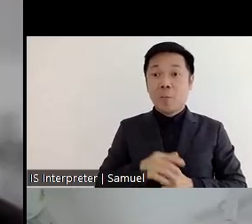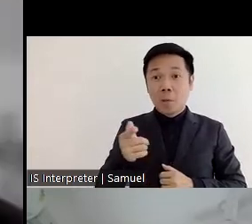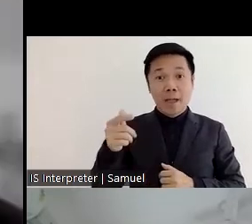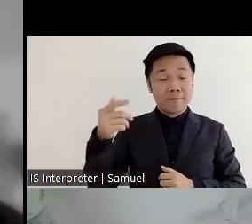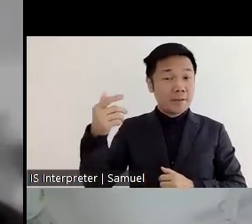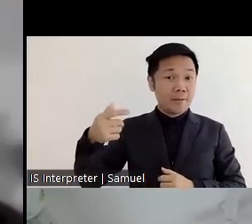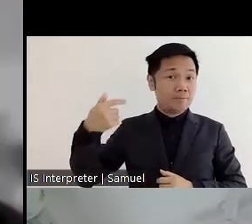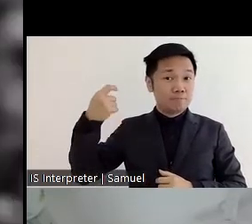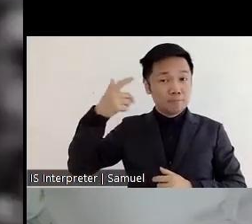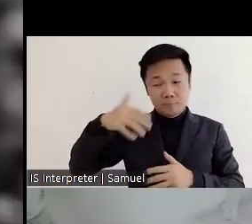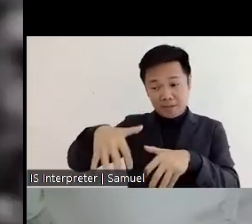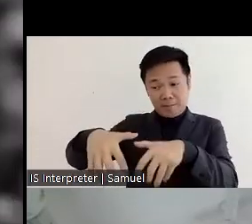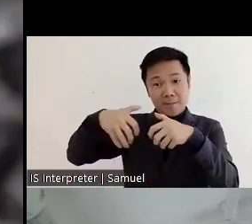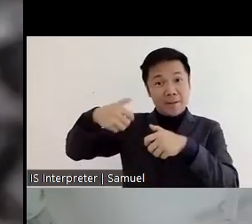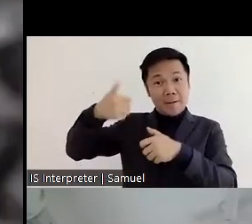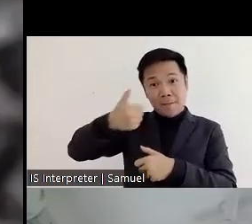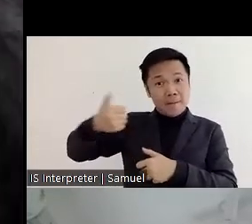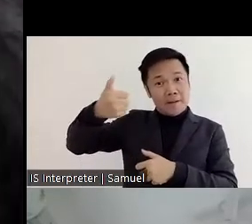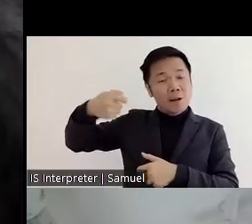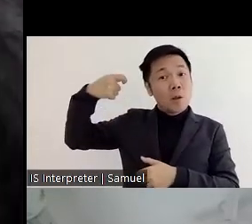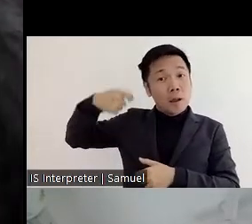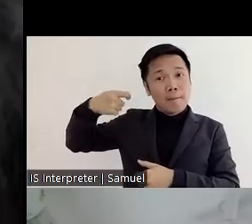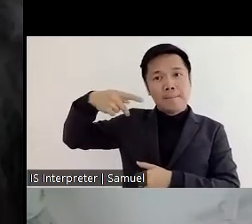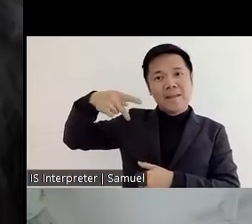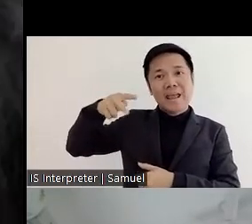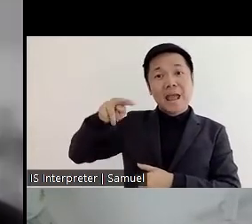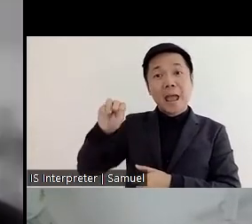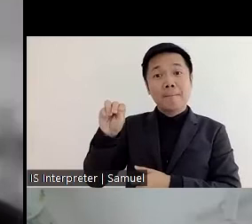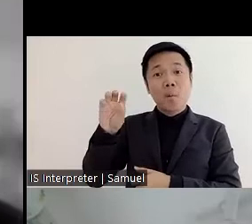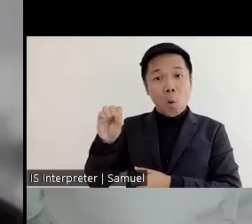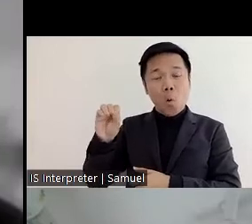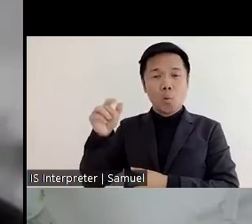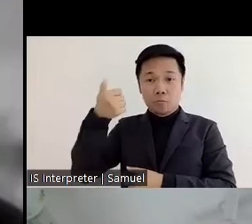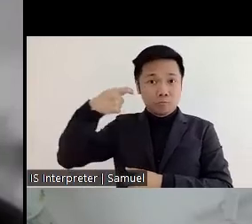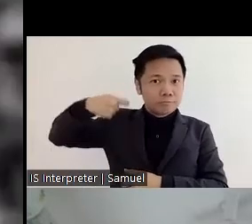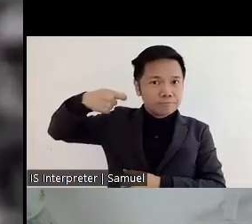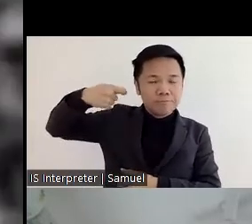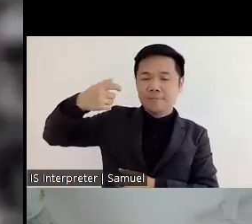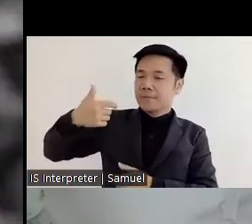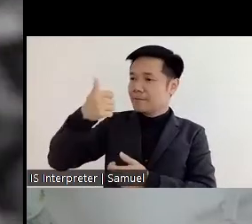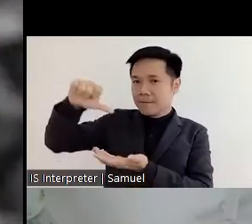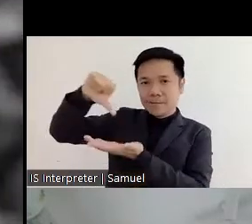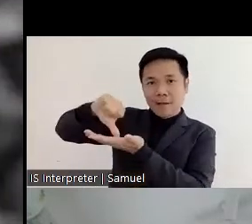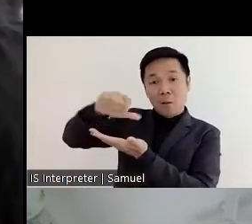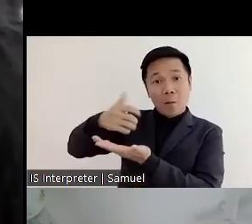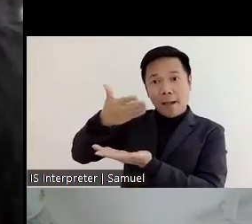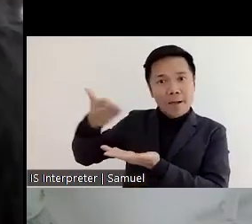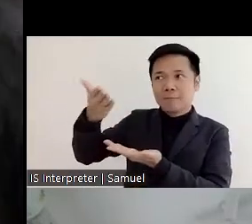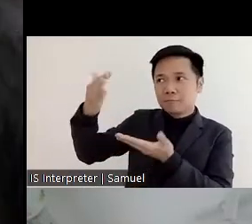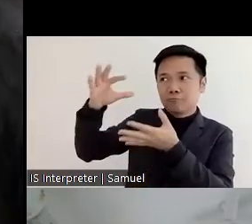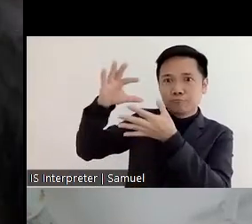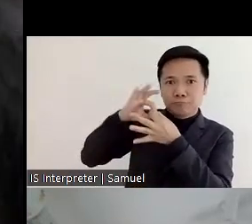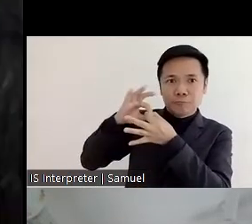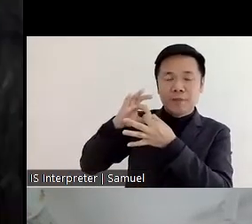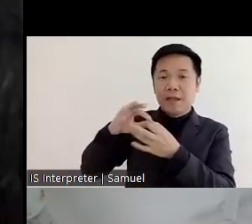minister's scientific advisor office to IIT which is one of our best education educational institution in